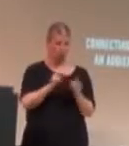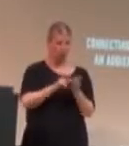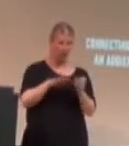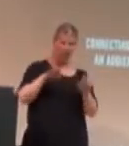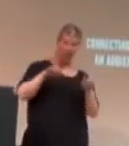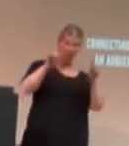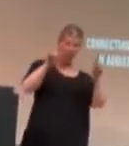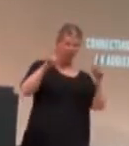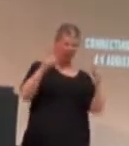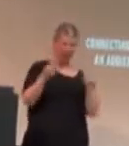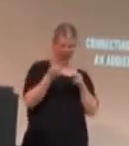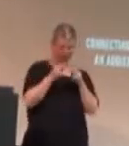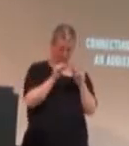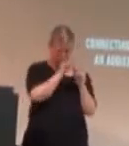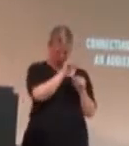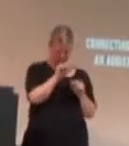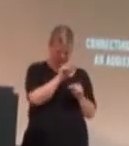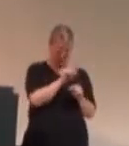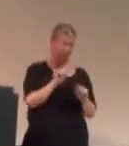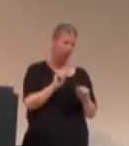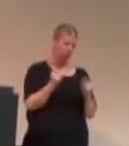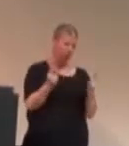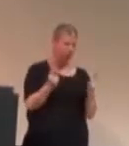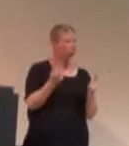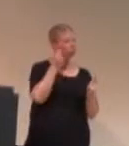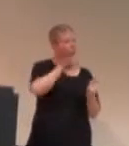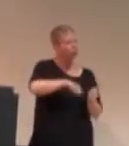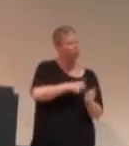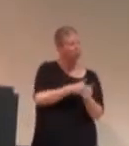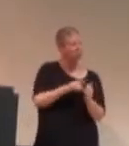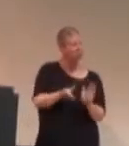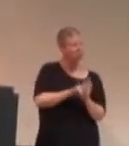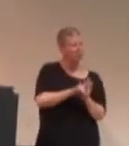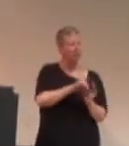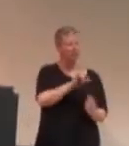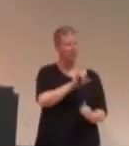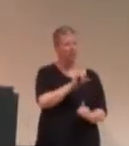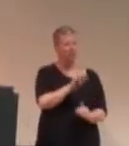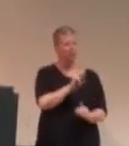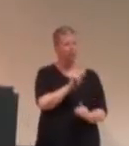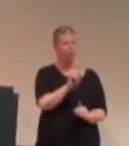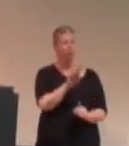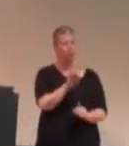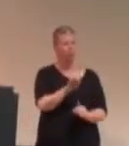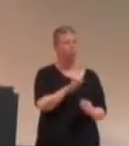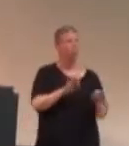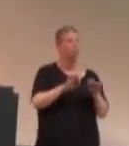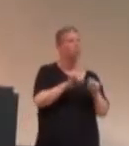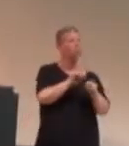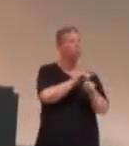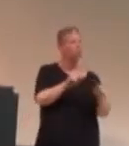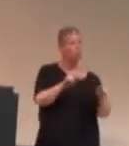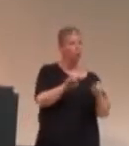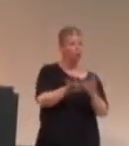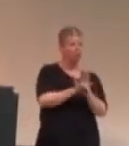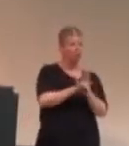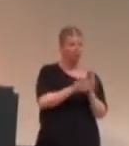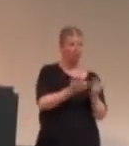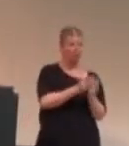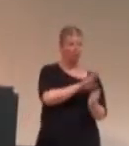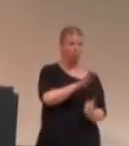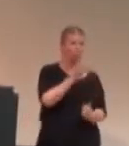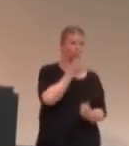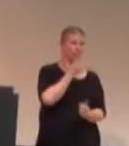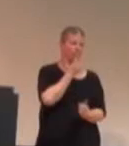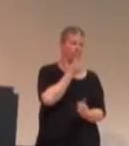characters. But, yeah. So, that's why I chose YouTube. But, choose what works for you. And then make accounts on every other